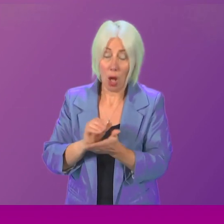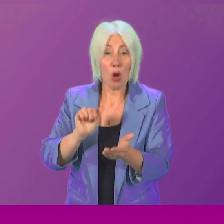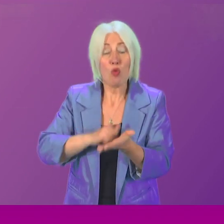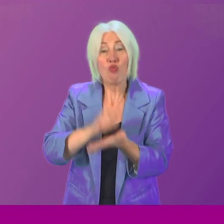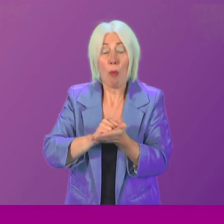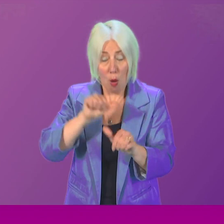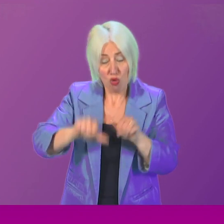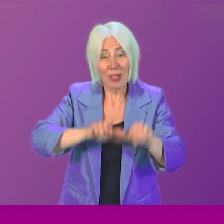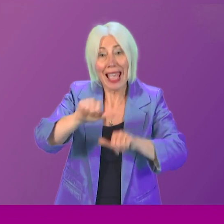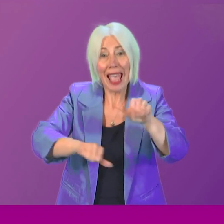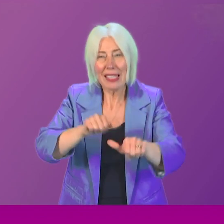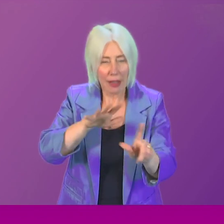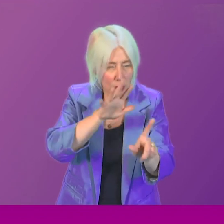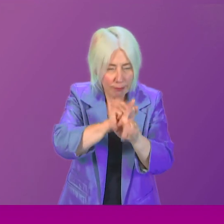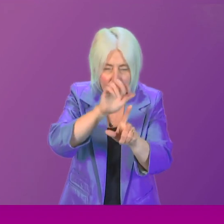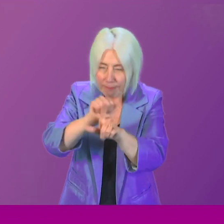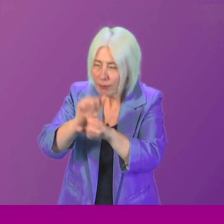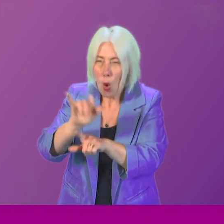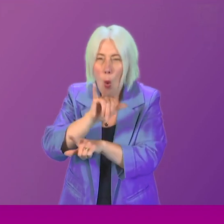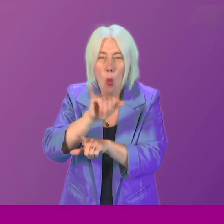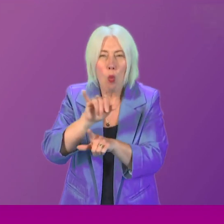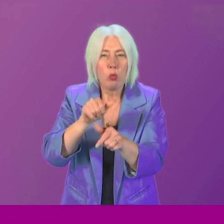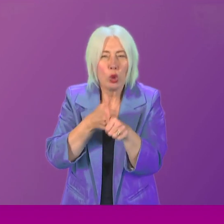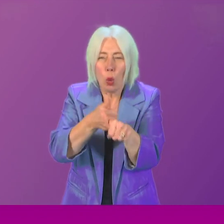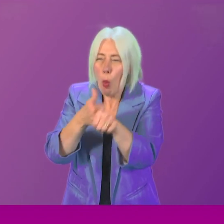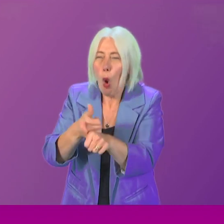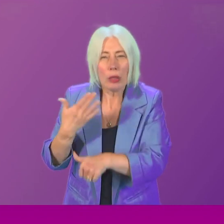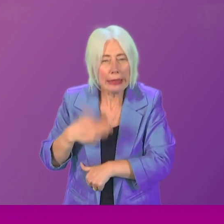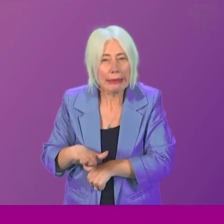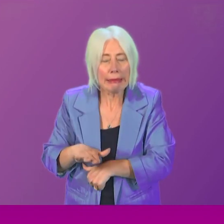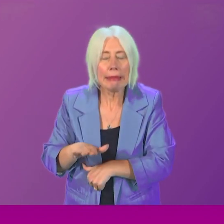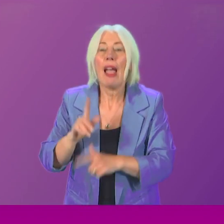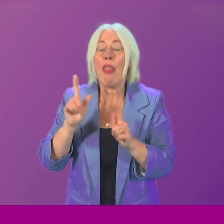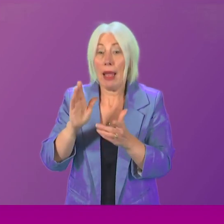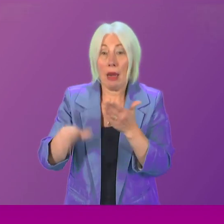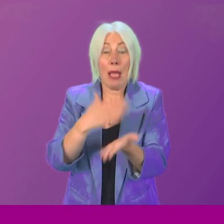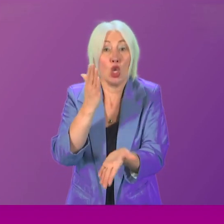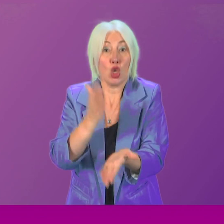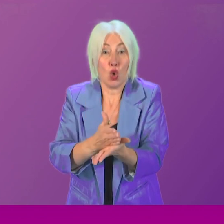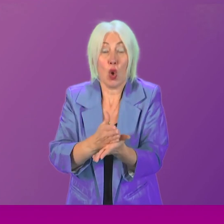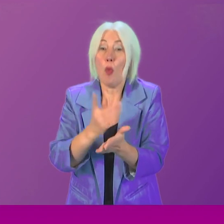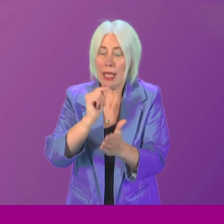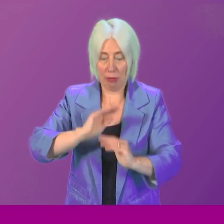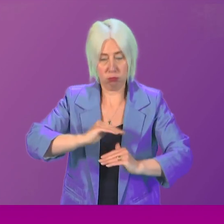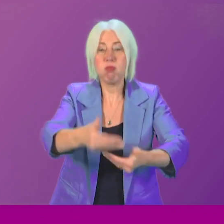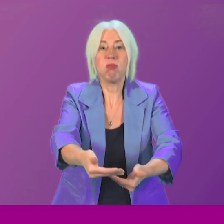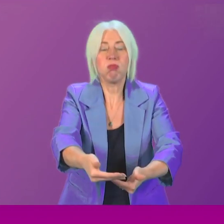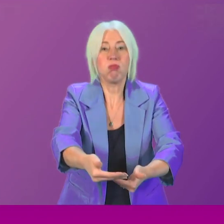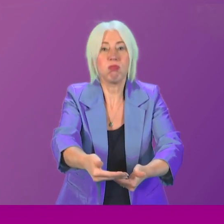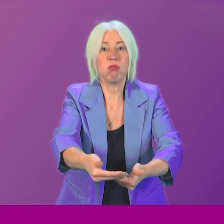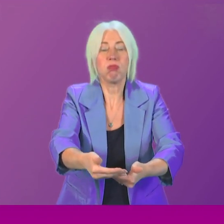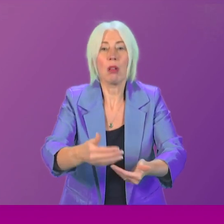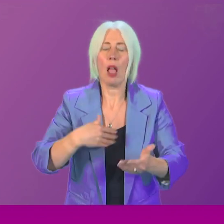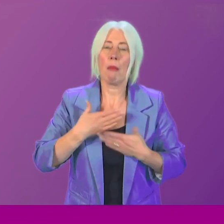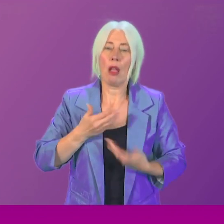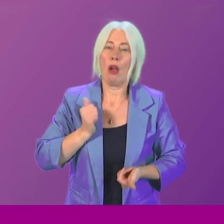identifying what support is most appropriate and then making sure that we act to deliver it and I have been